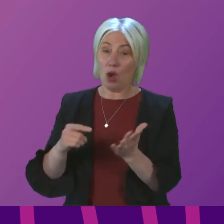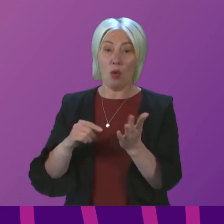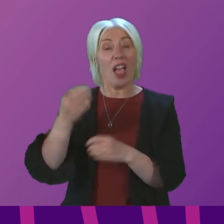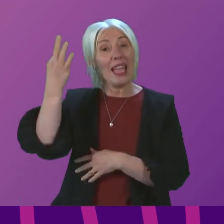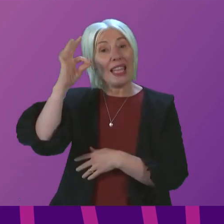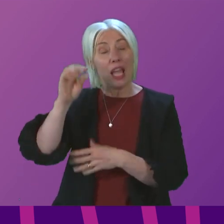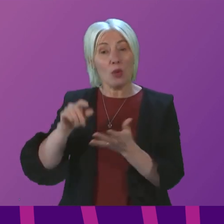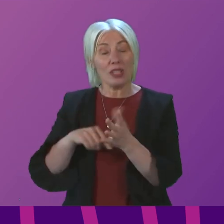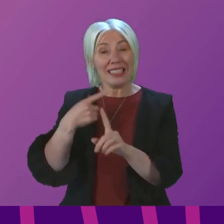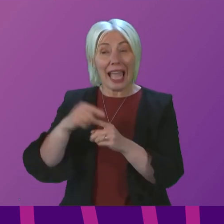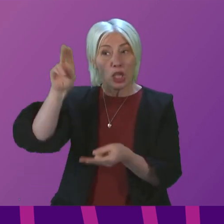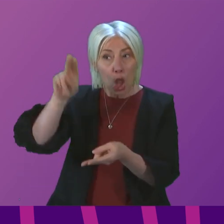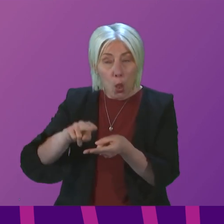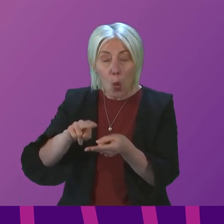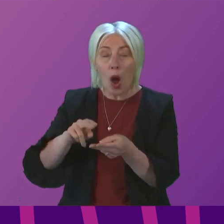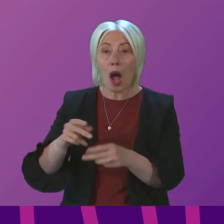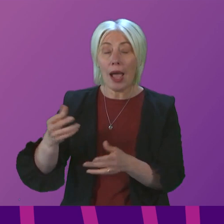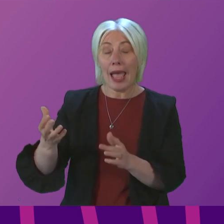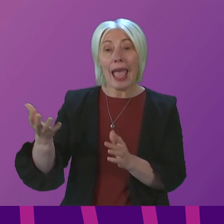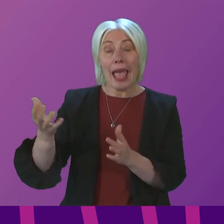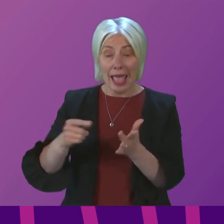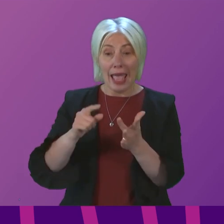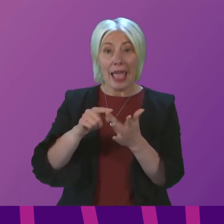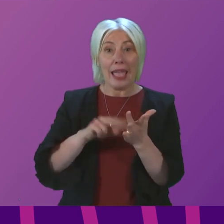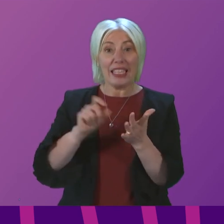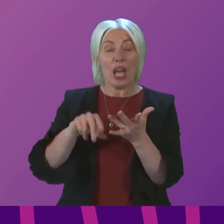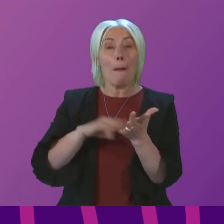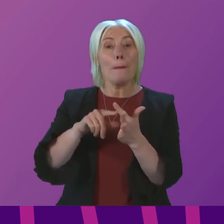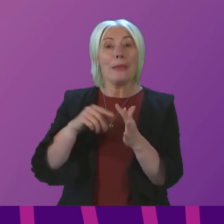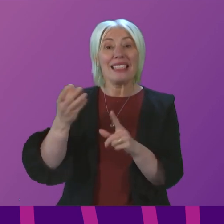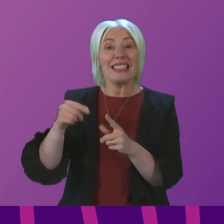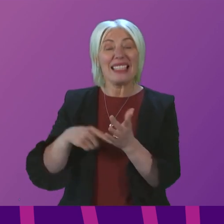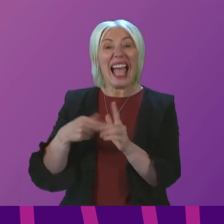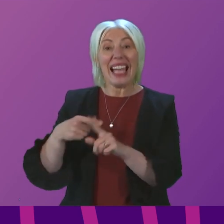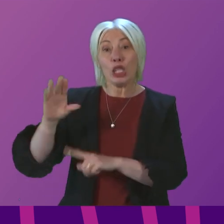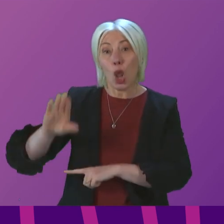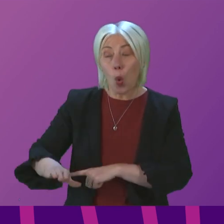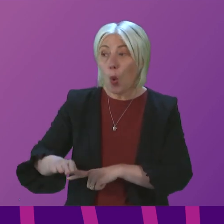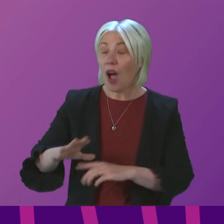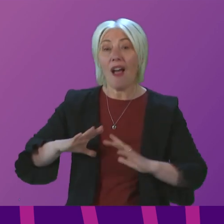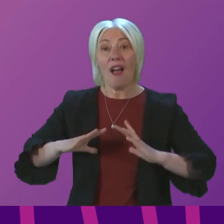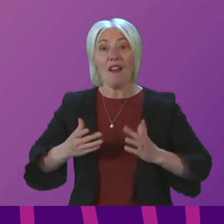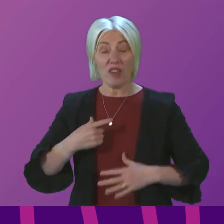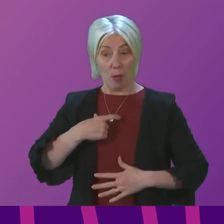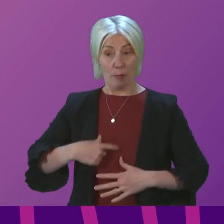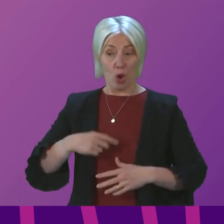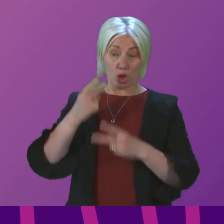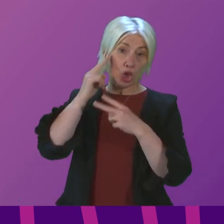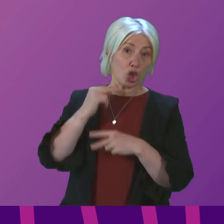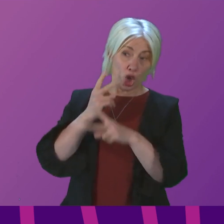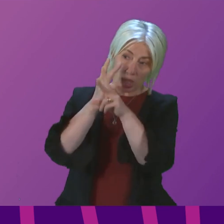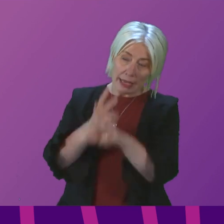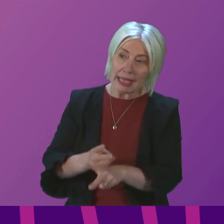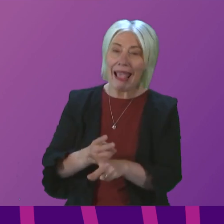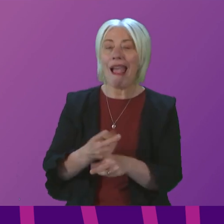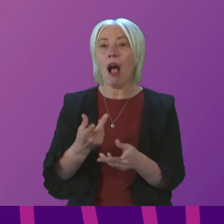parts of the UK, lower income tax for the majority, free prescriptions, free personal and nursing care has been extended. We've got the